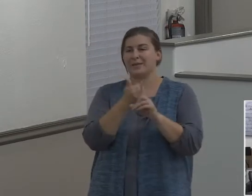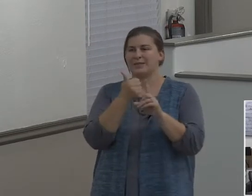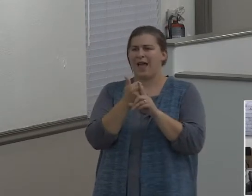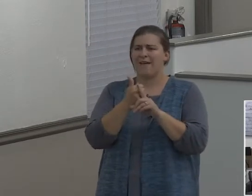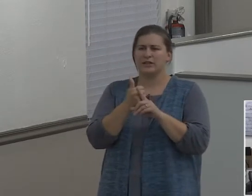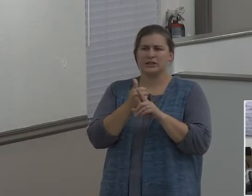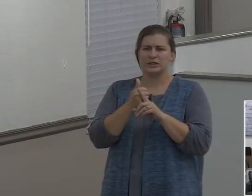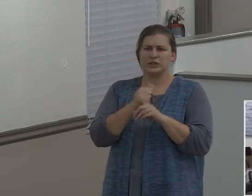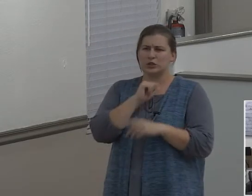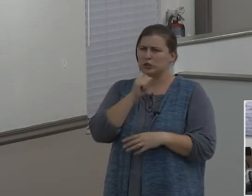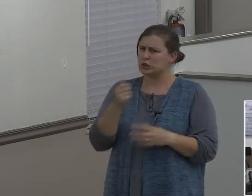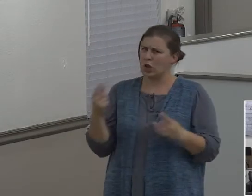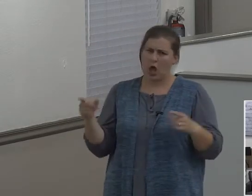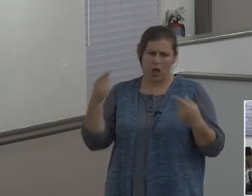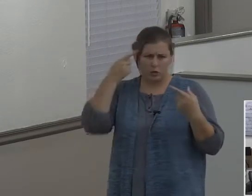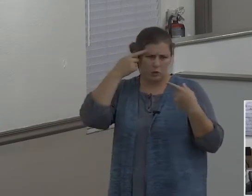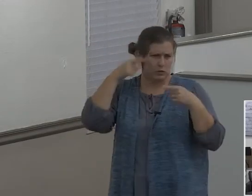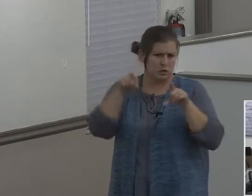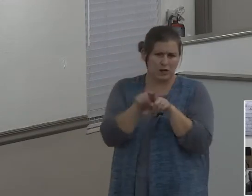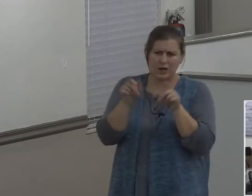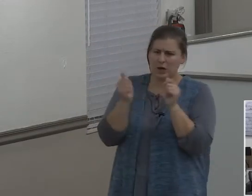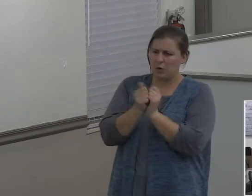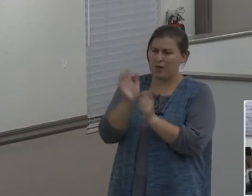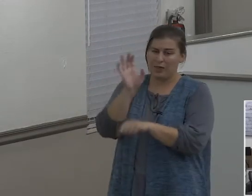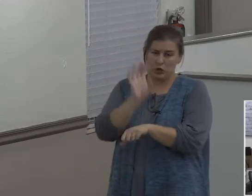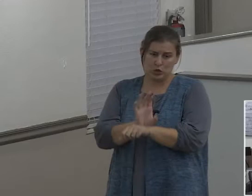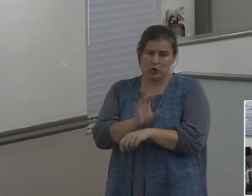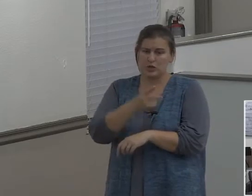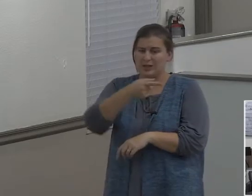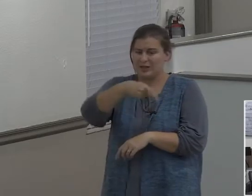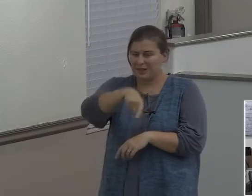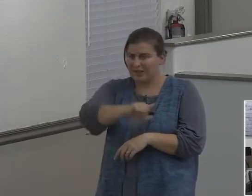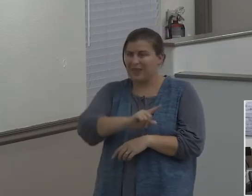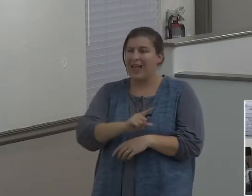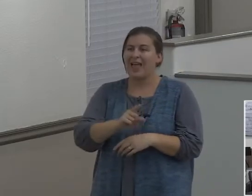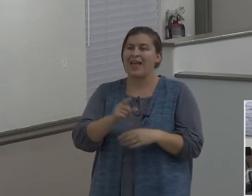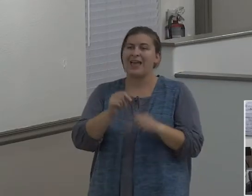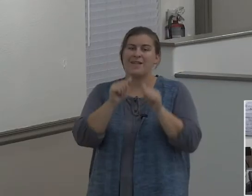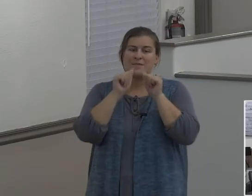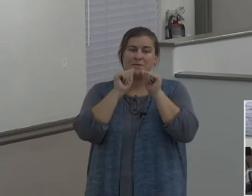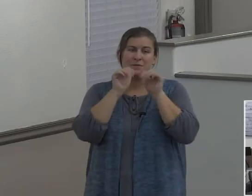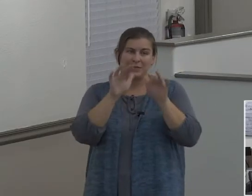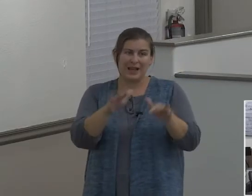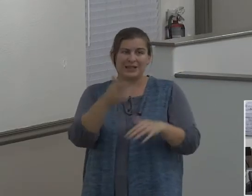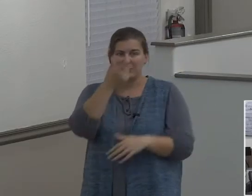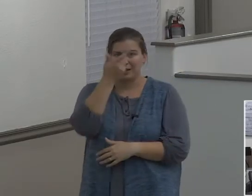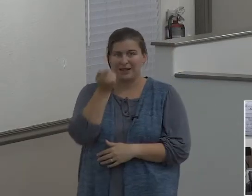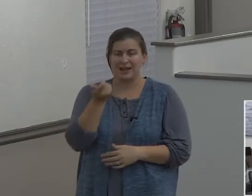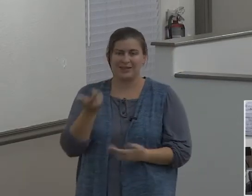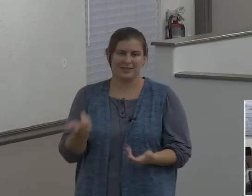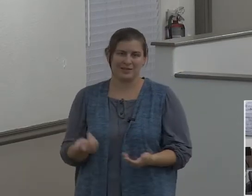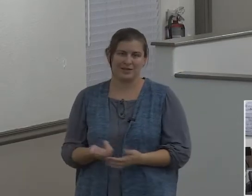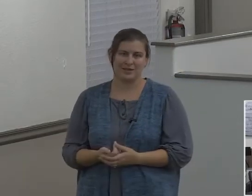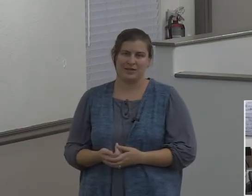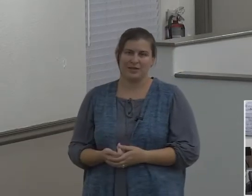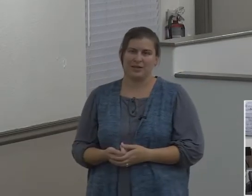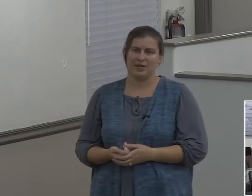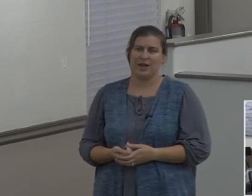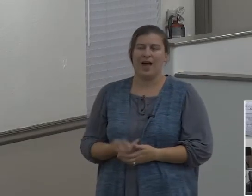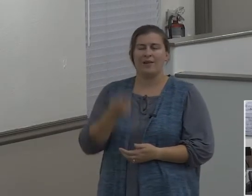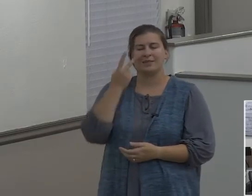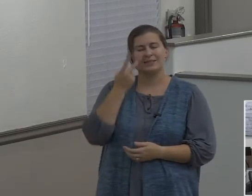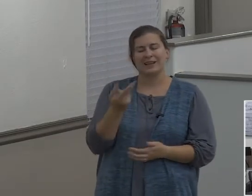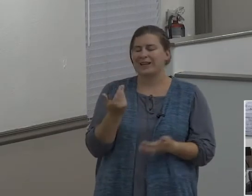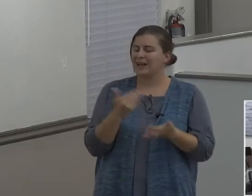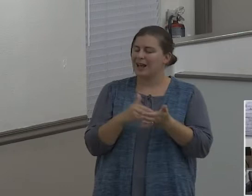Christians or the very church that has been a source of great blessing in their life. And folks, I've seen this happen time and again.